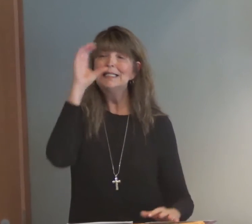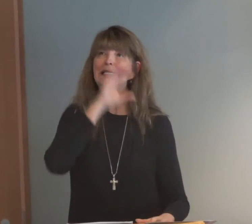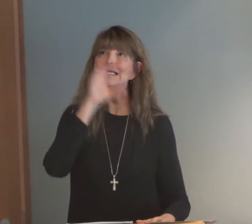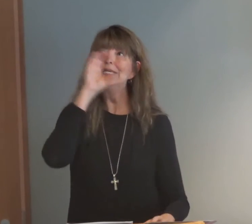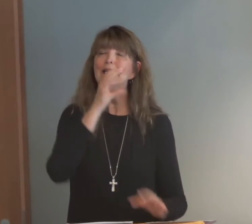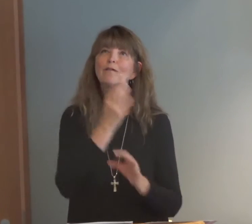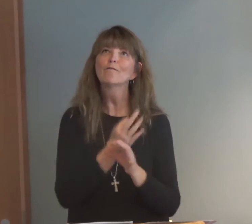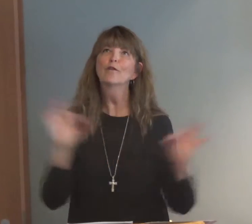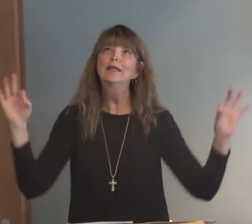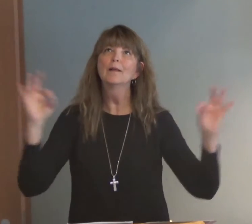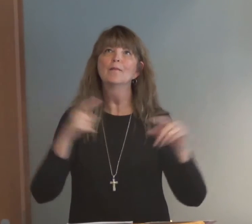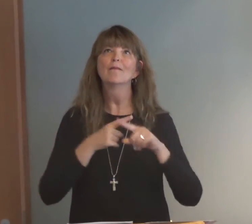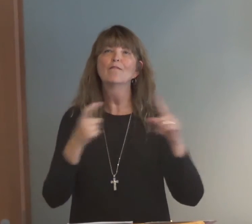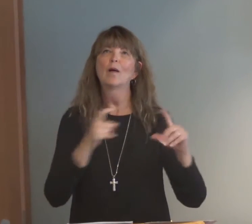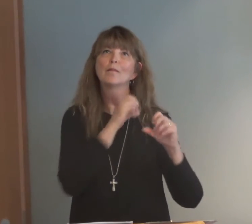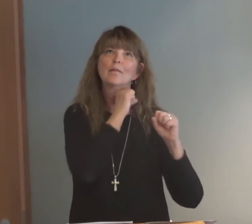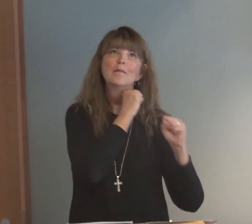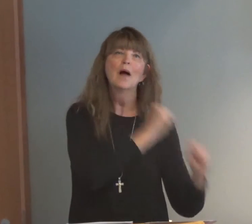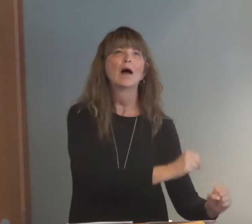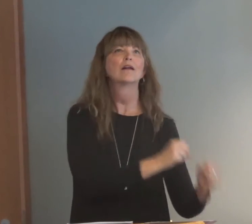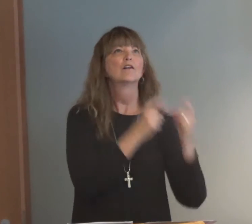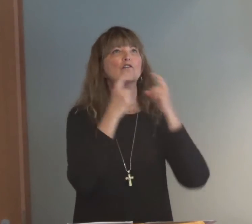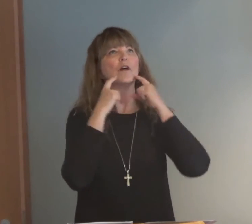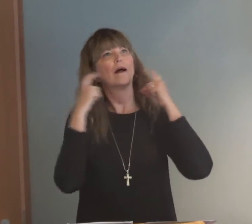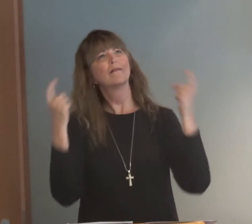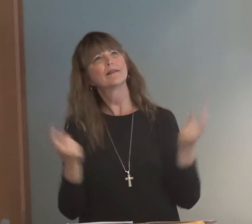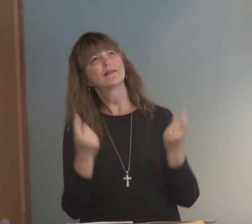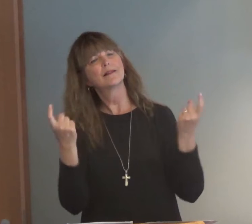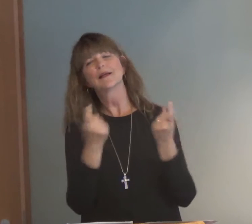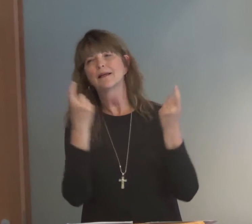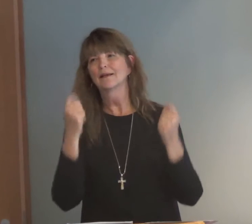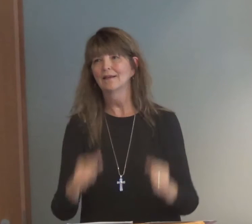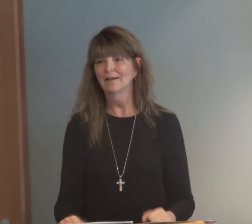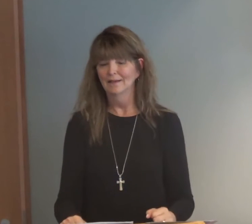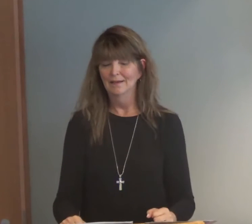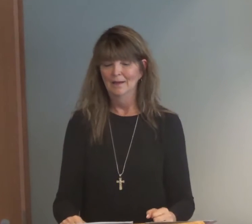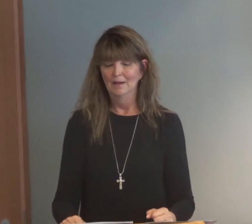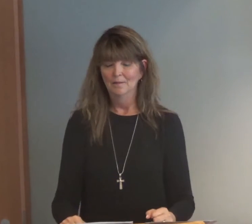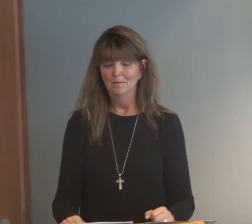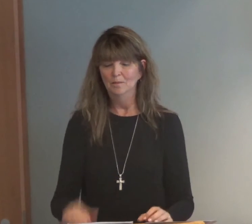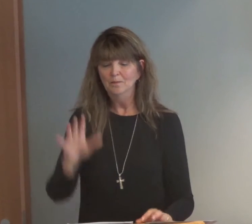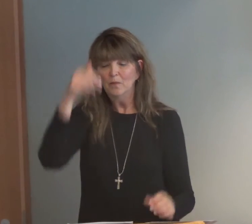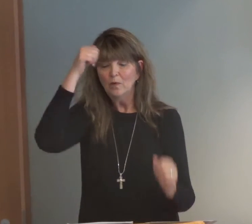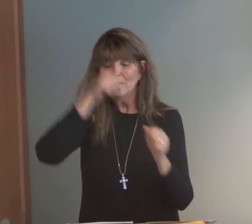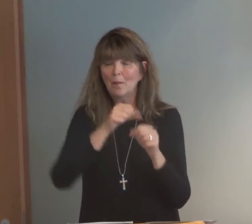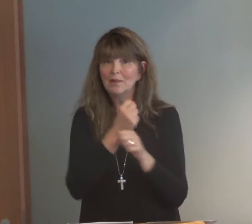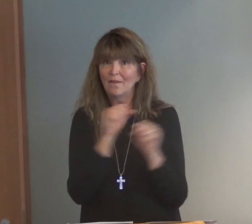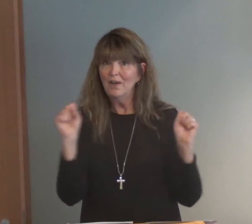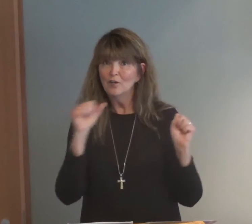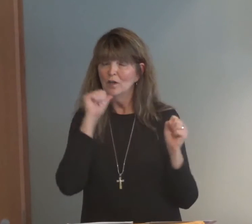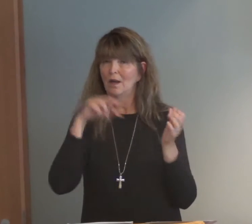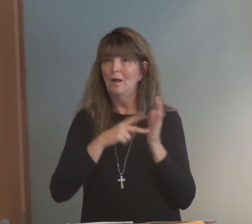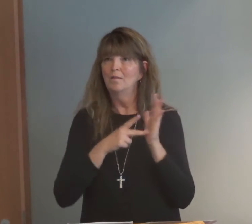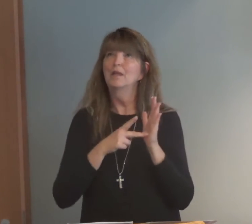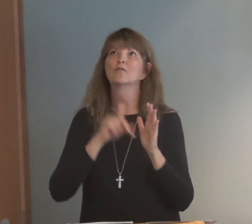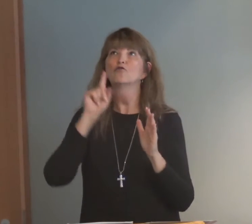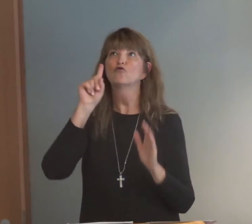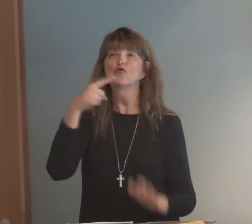the old nature as we seek freedom from bondage and sin. Remember,